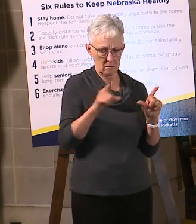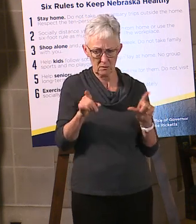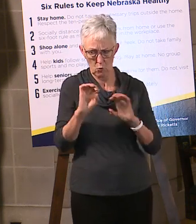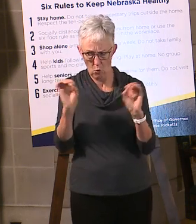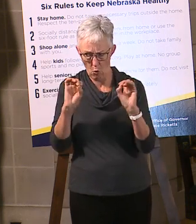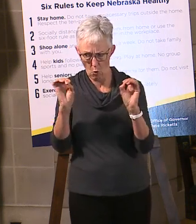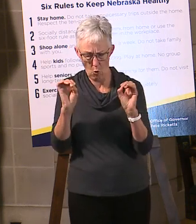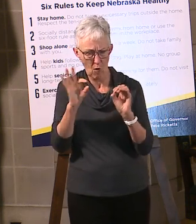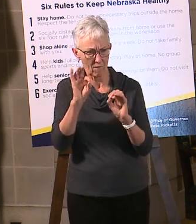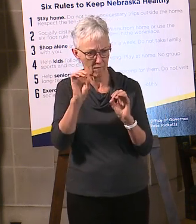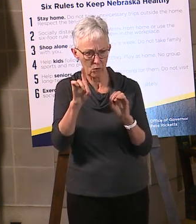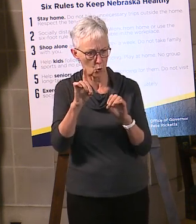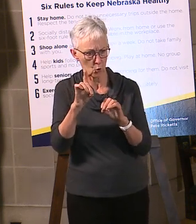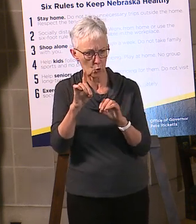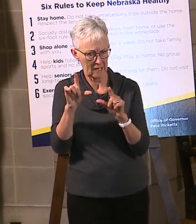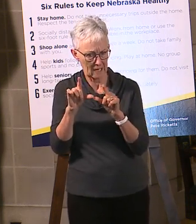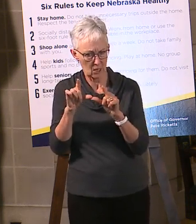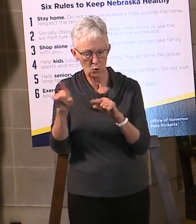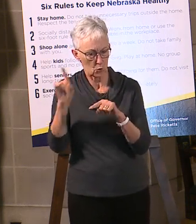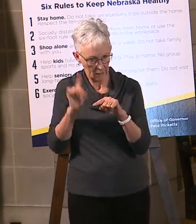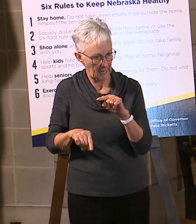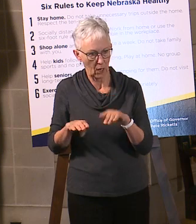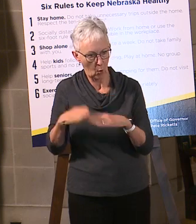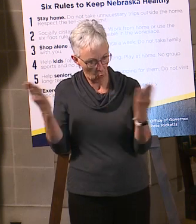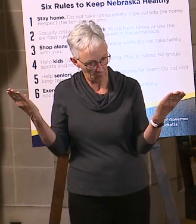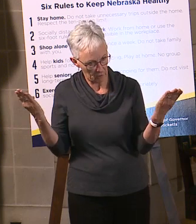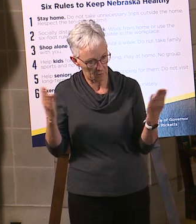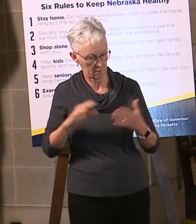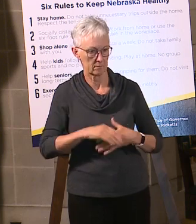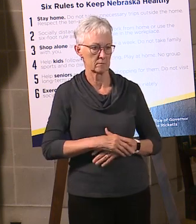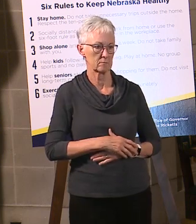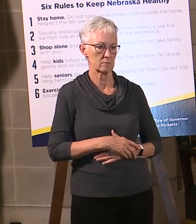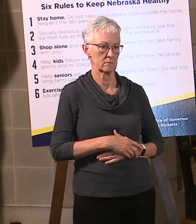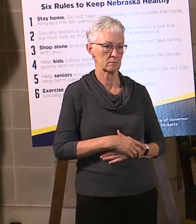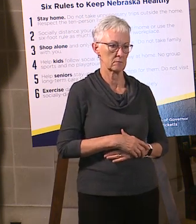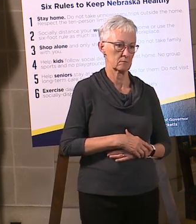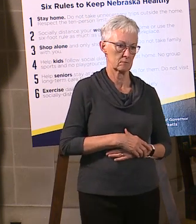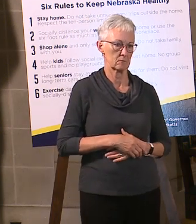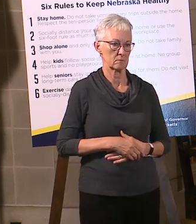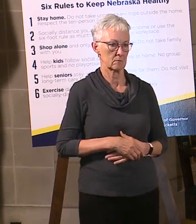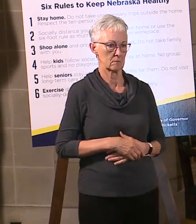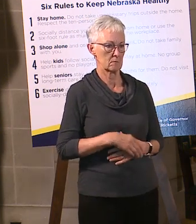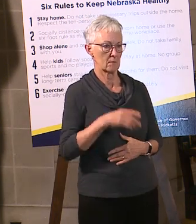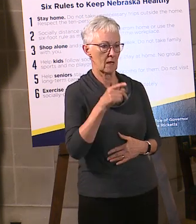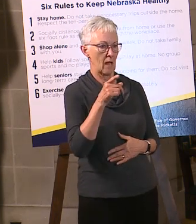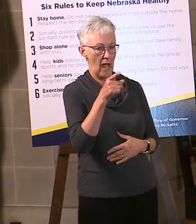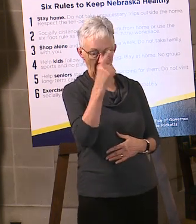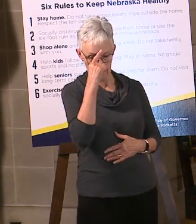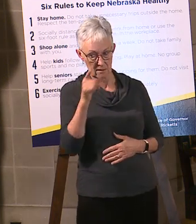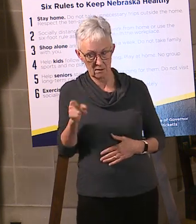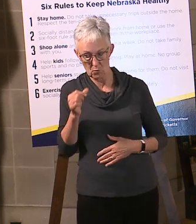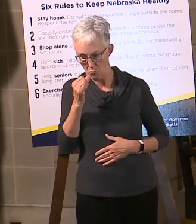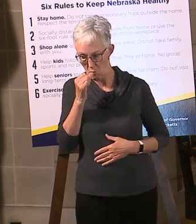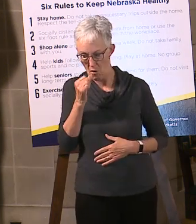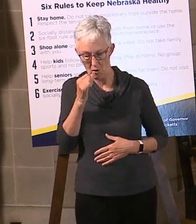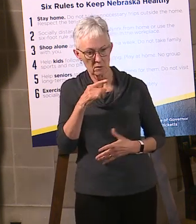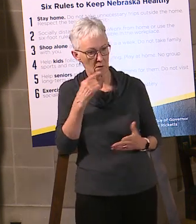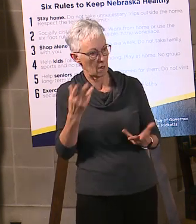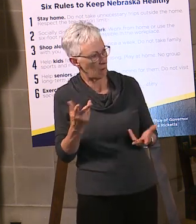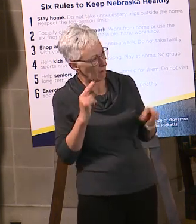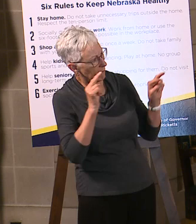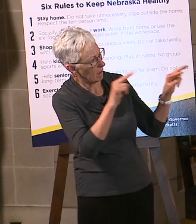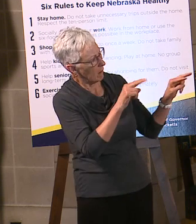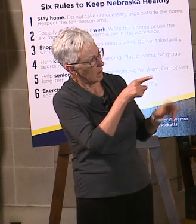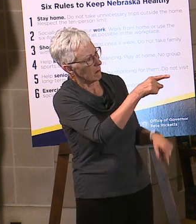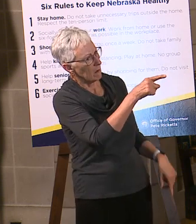license, you can't just start serving popcorn or a hot dog and be open. That's not, that's the way it works. I think you're saying it works the other way too. They look down the street and they see